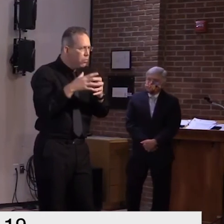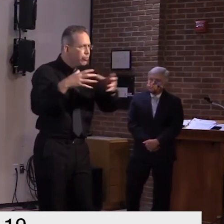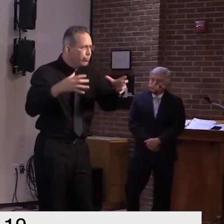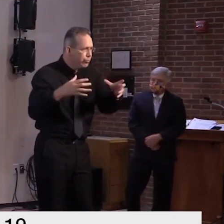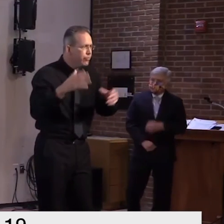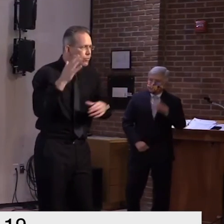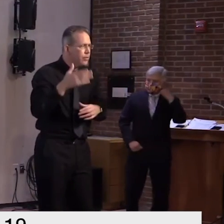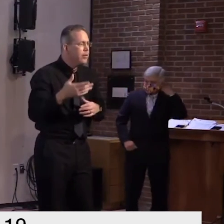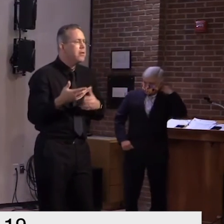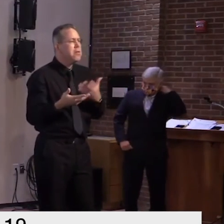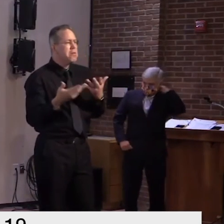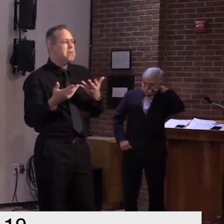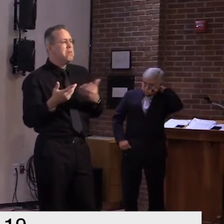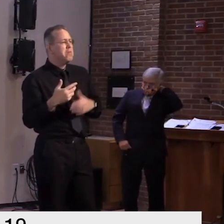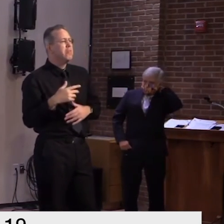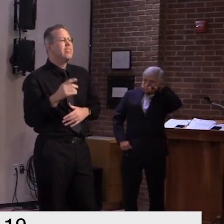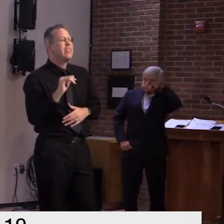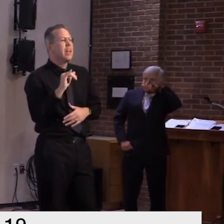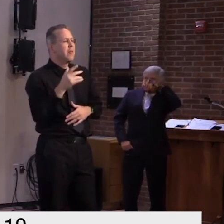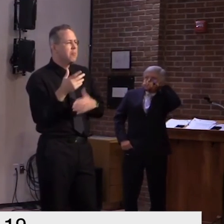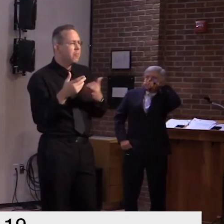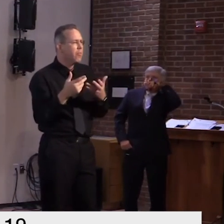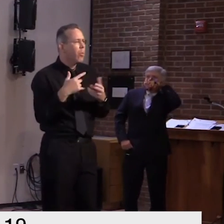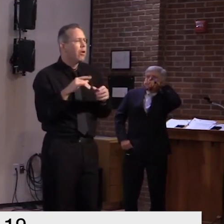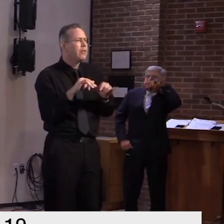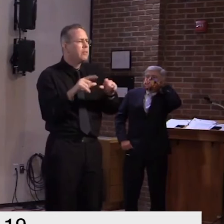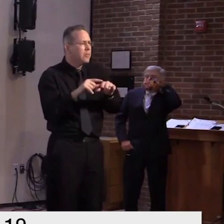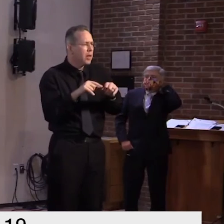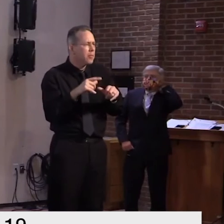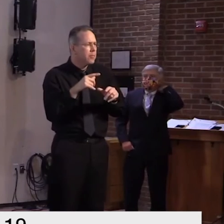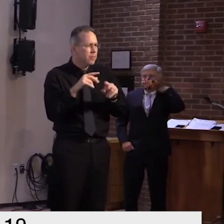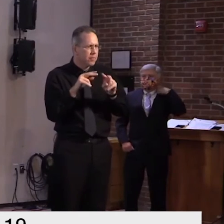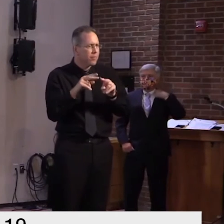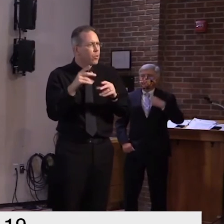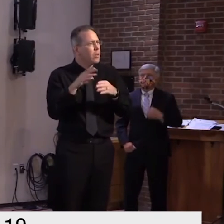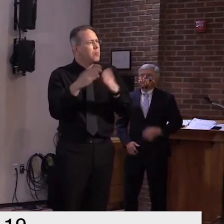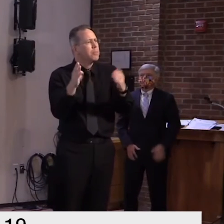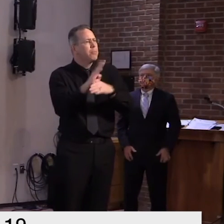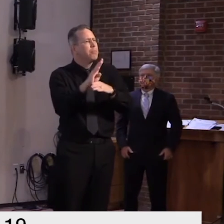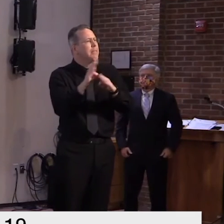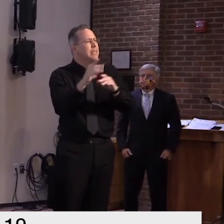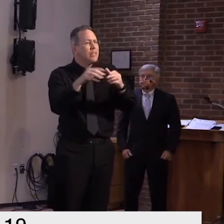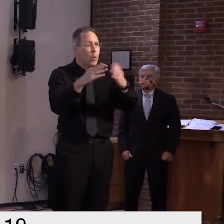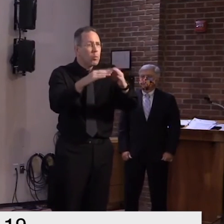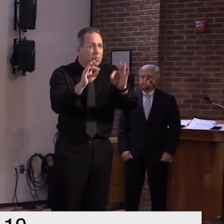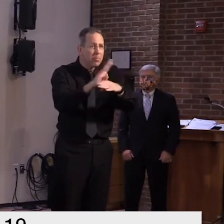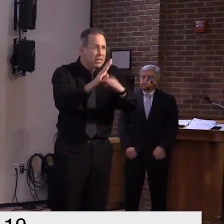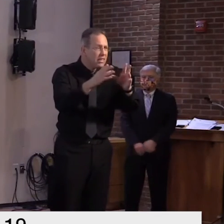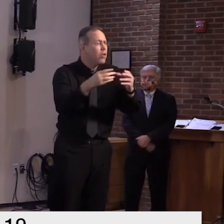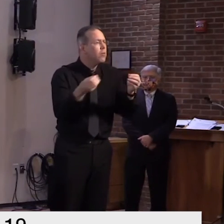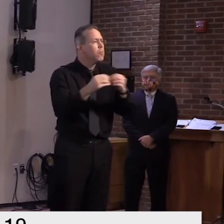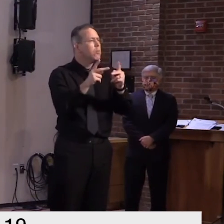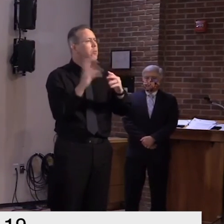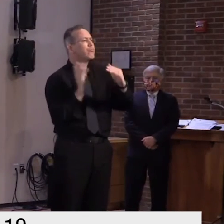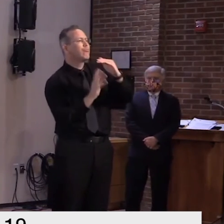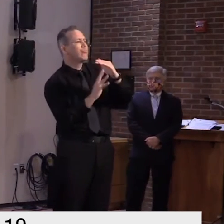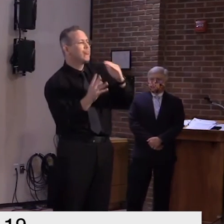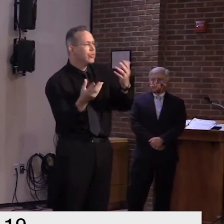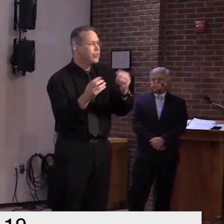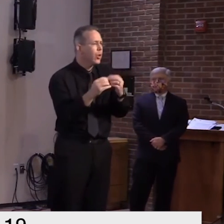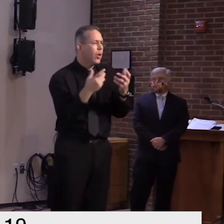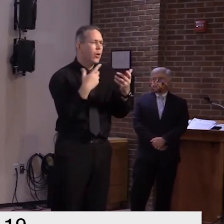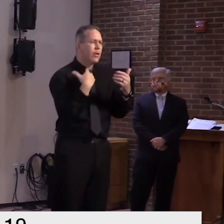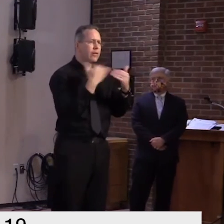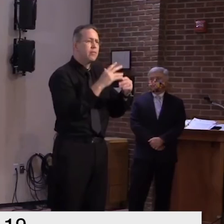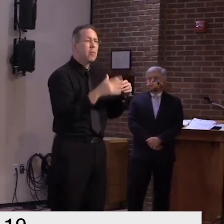as well to that 50 percent um threshold and uh because we know that those who are planning weddings